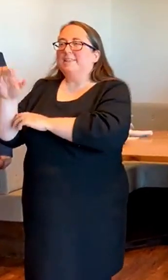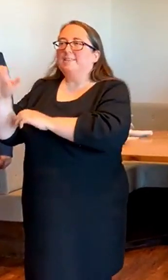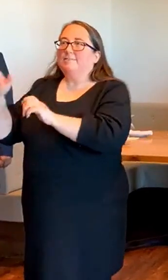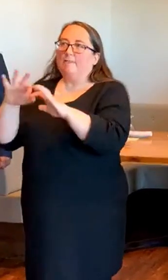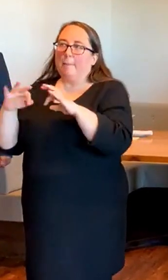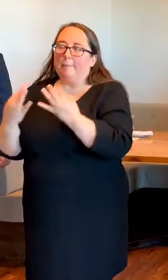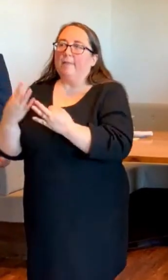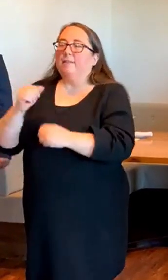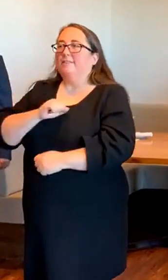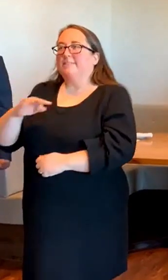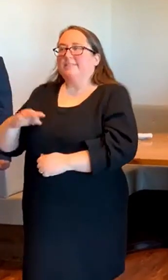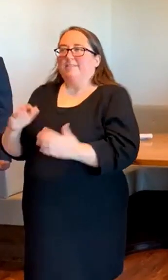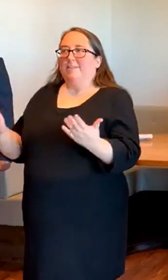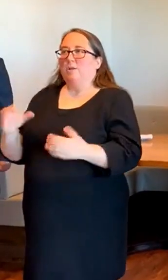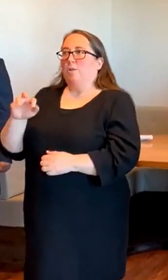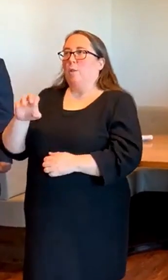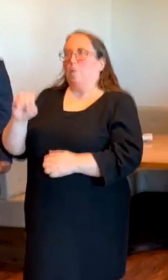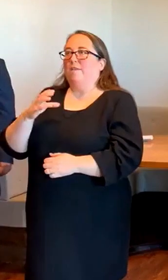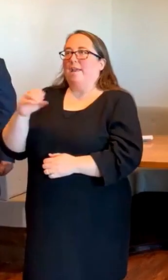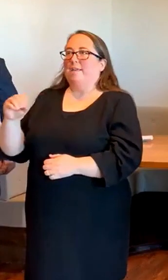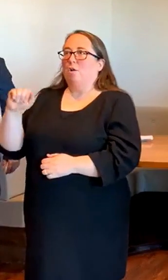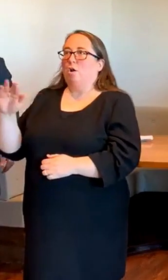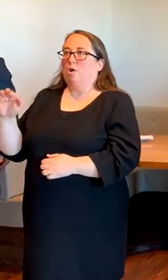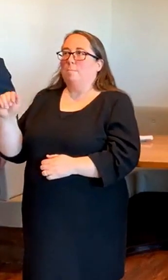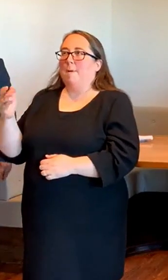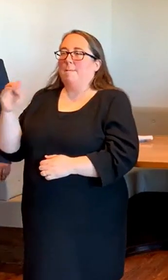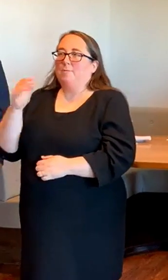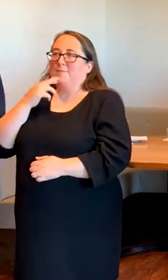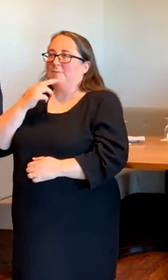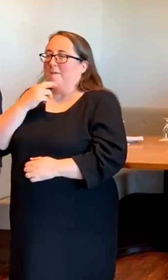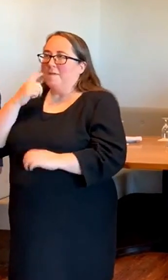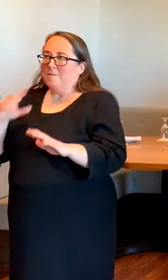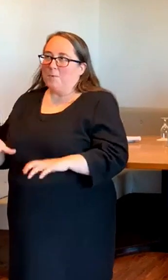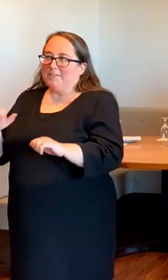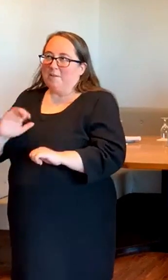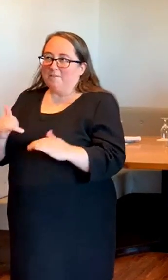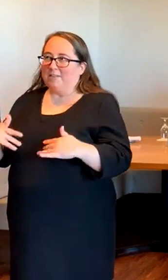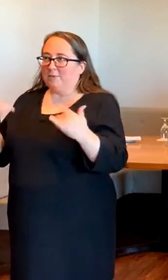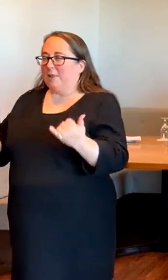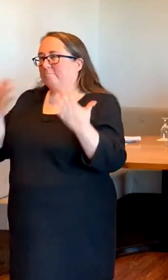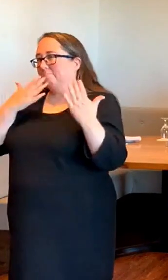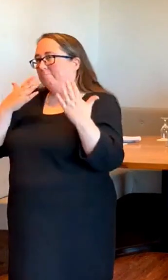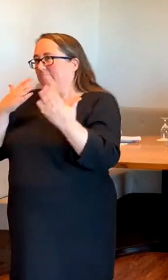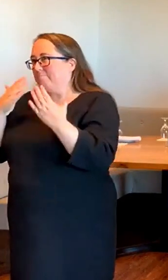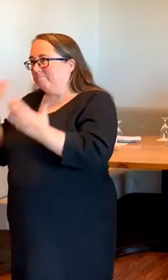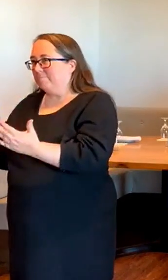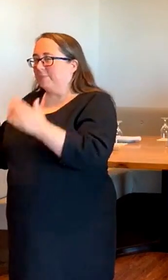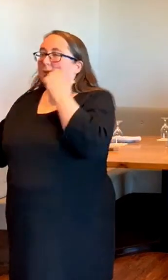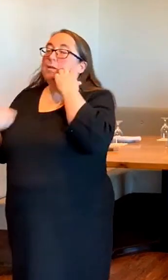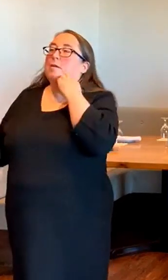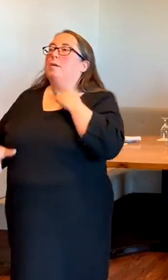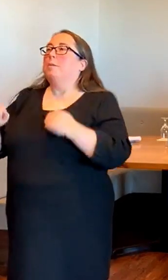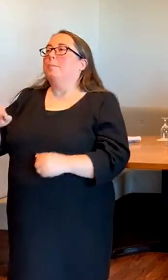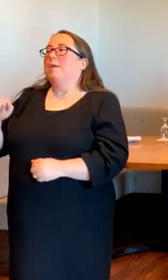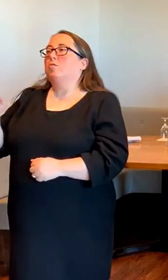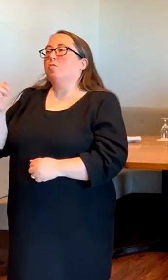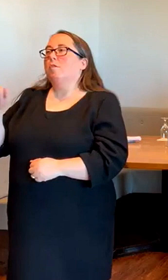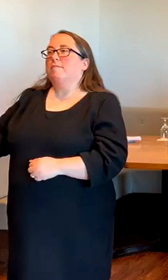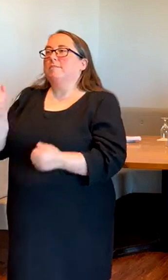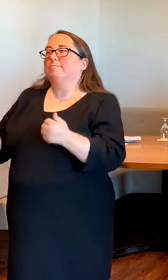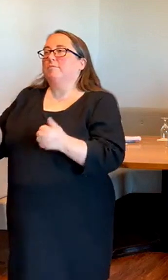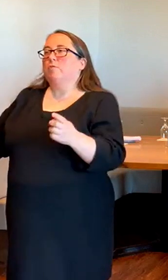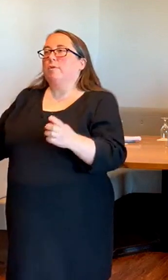family, and the staff of Clove and Cardamom Restaurant for hosting our event today. I am Amanda Hoff, Executive